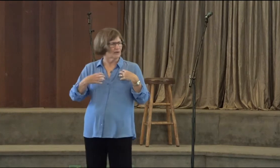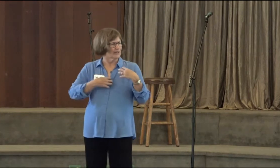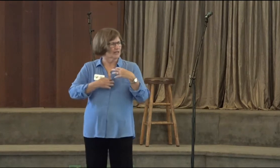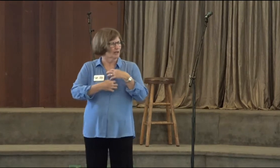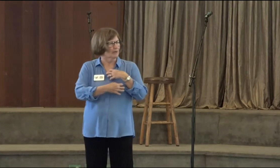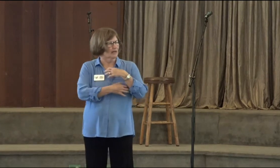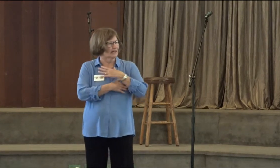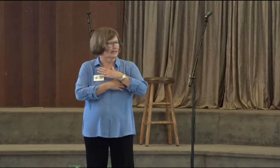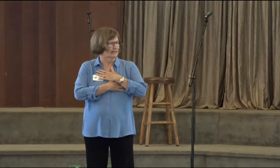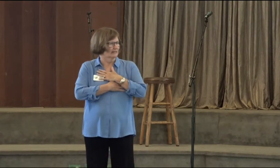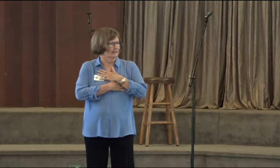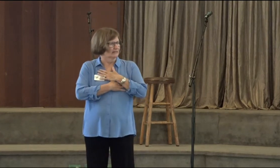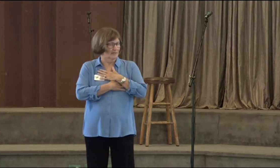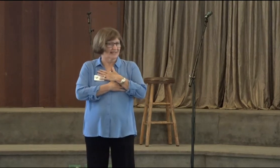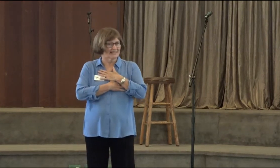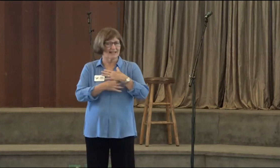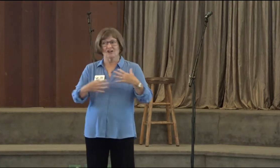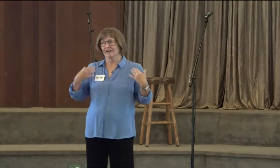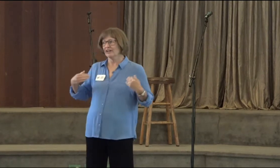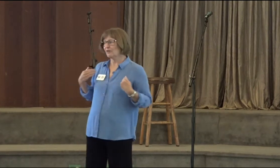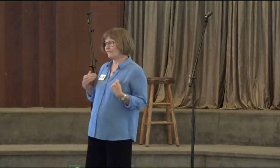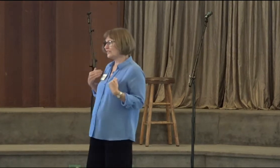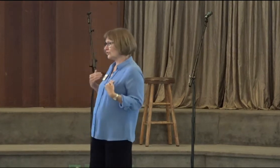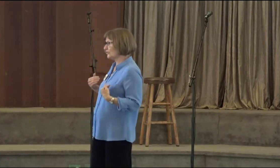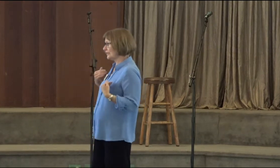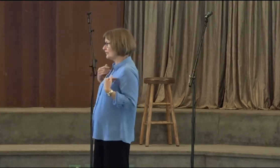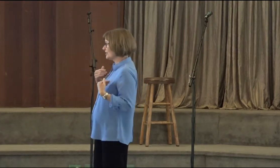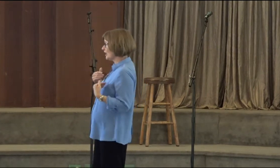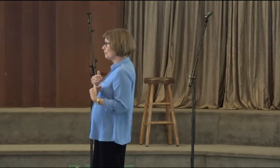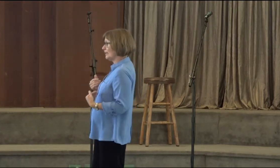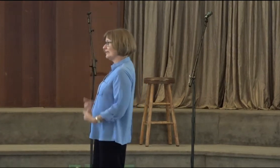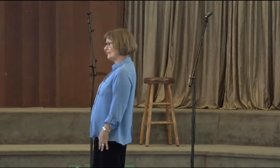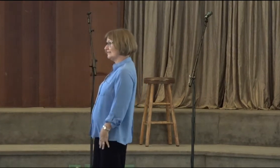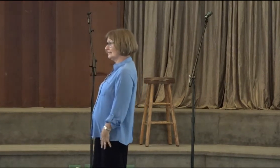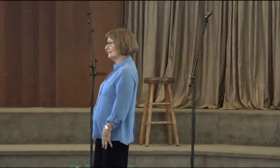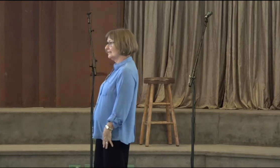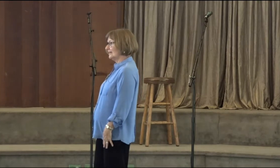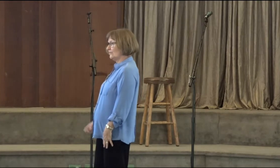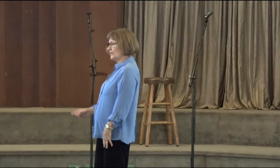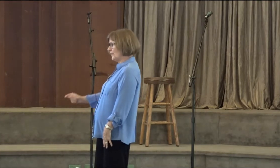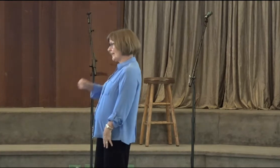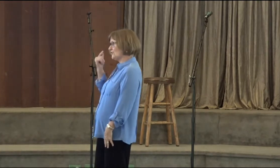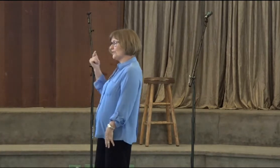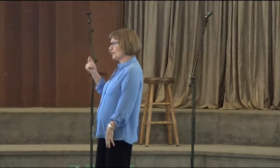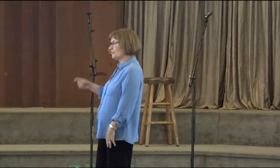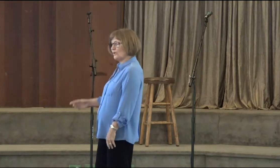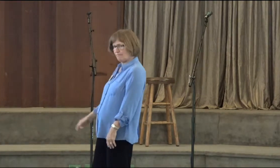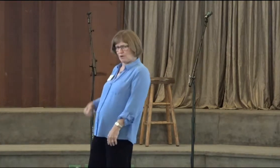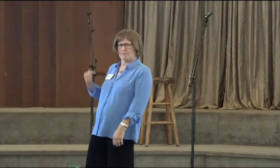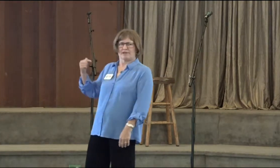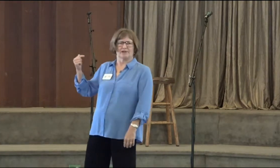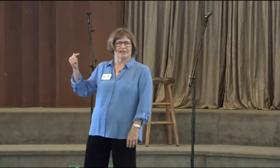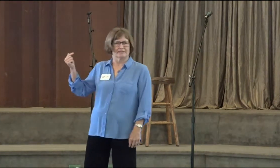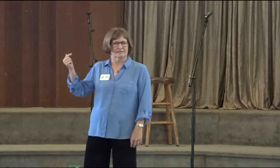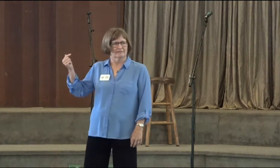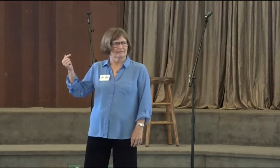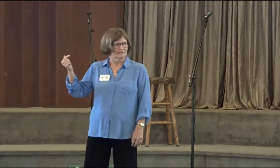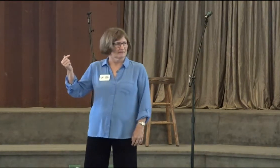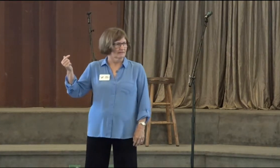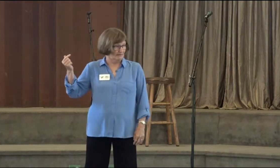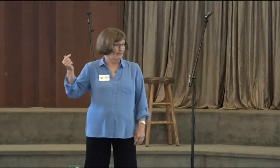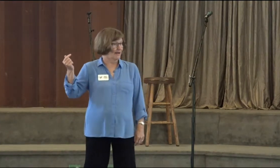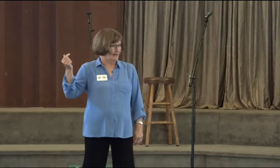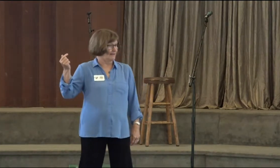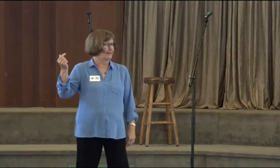that we carry in our body. Because they are in our physical, energetic bodies. When we get triggered, boy, boom, there it is.